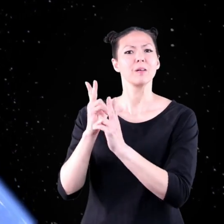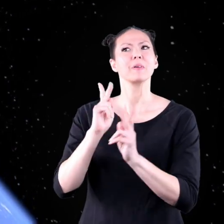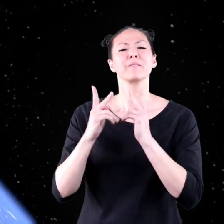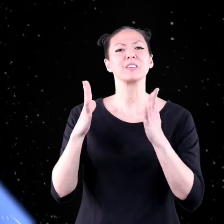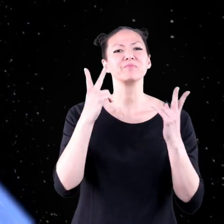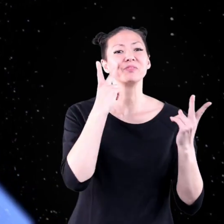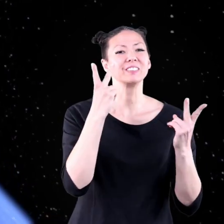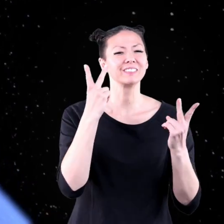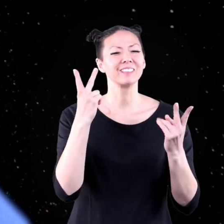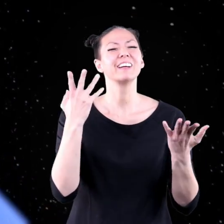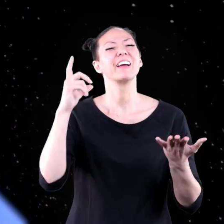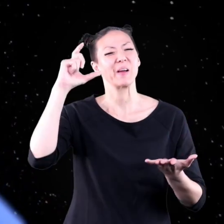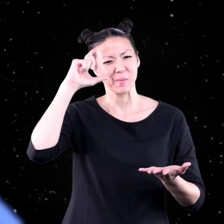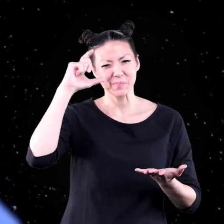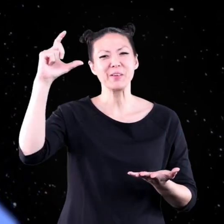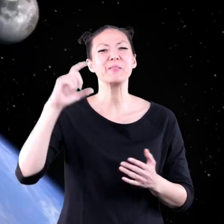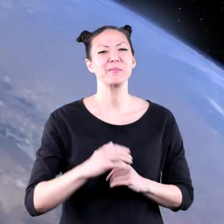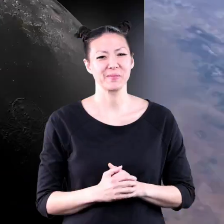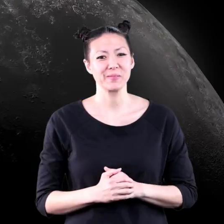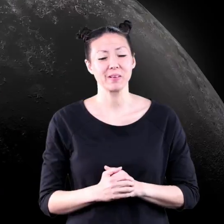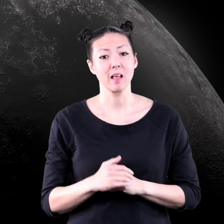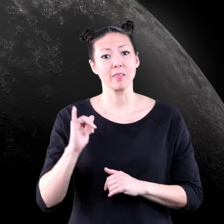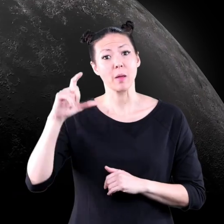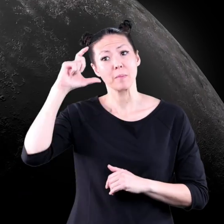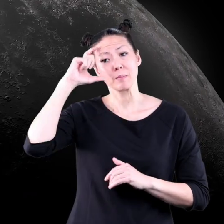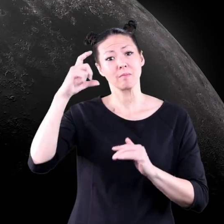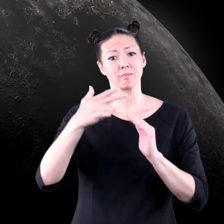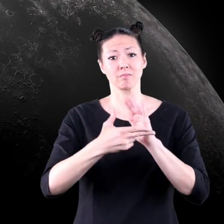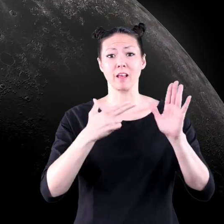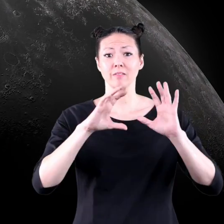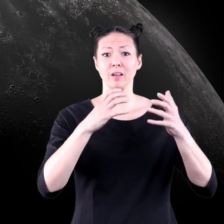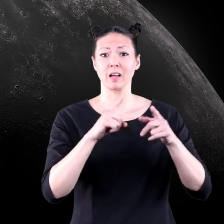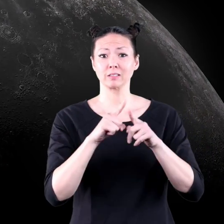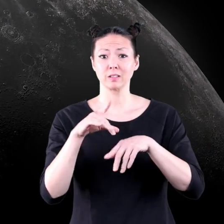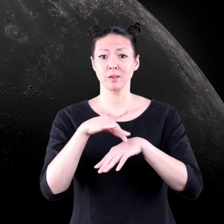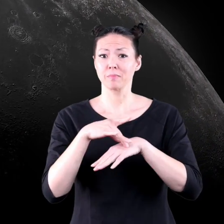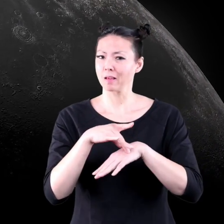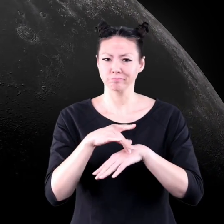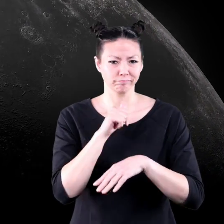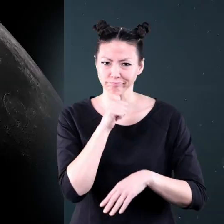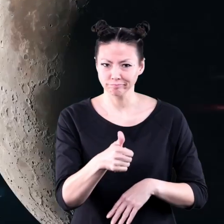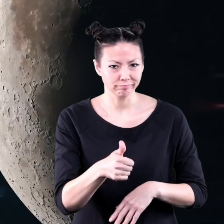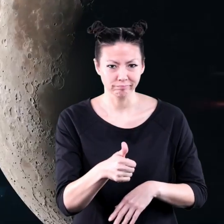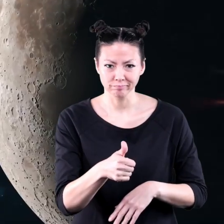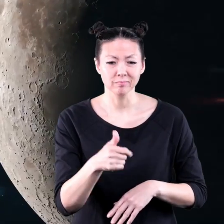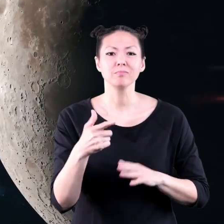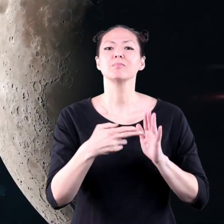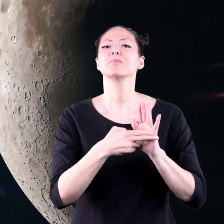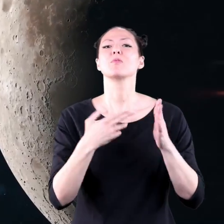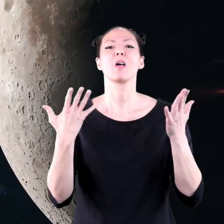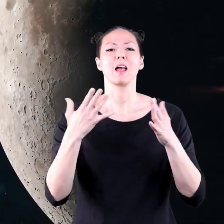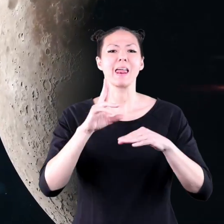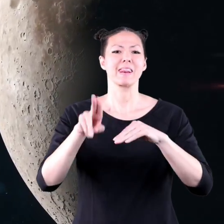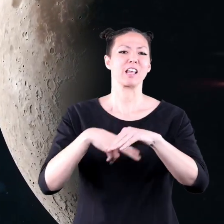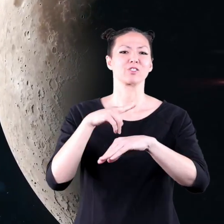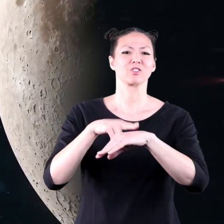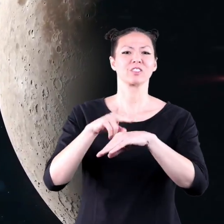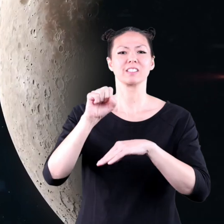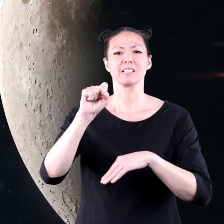have visited is the moon the moon is not classified as a planet instead it's called a natural satellite